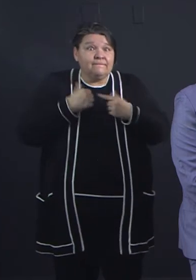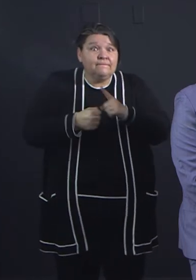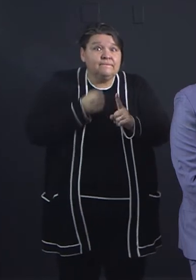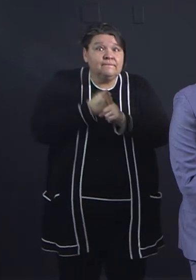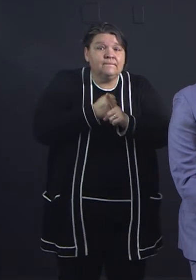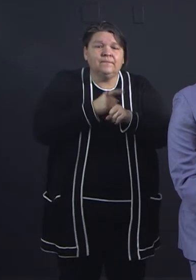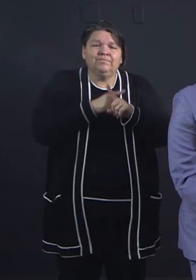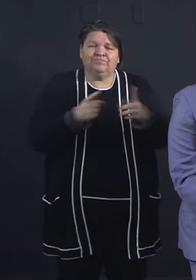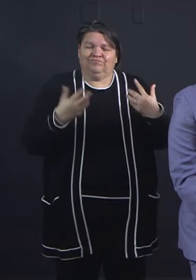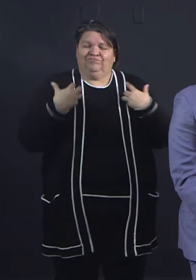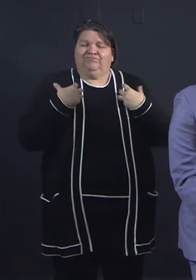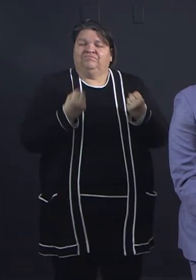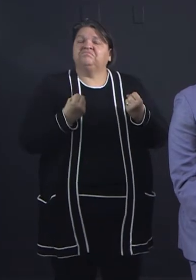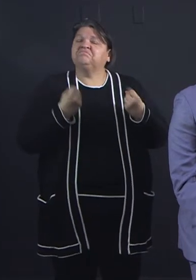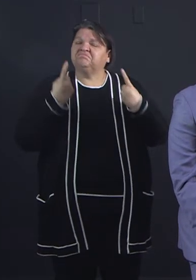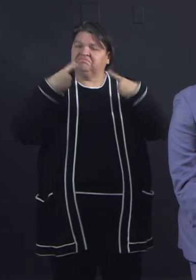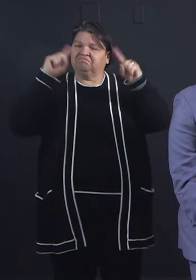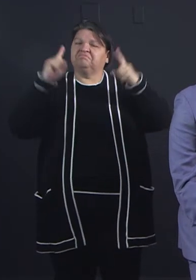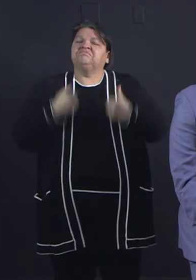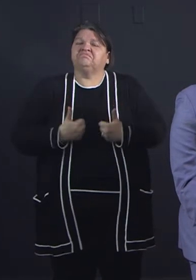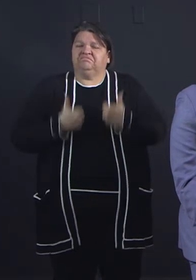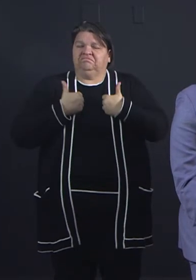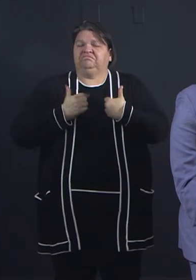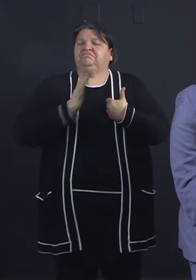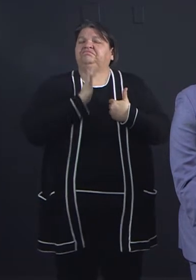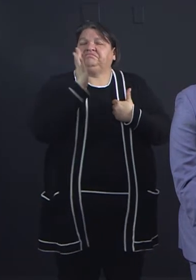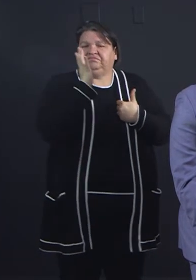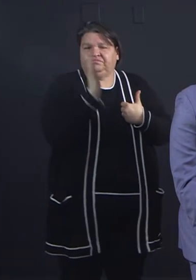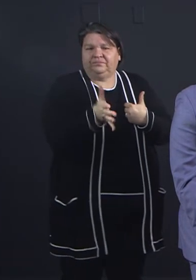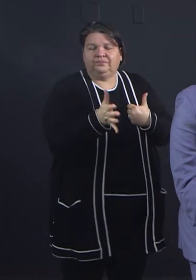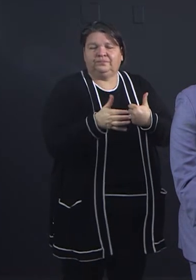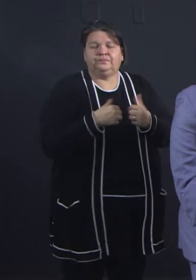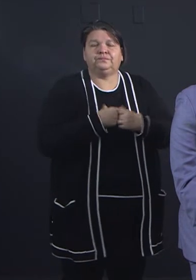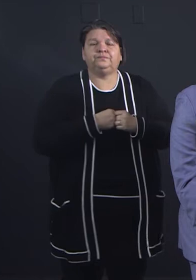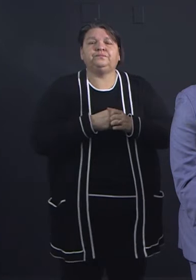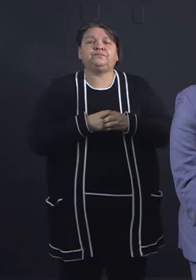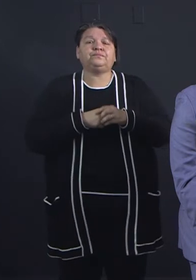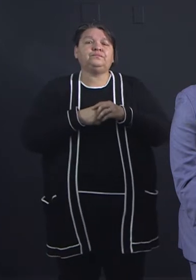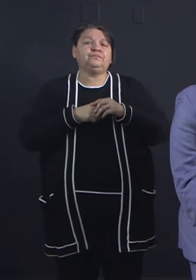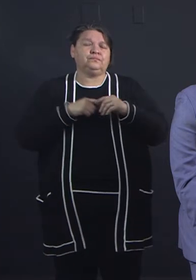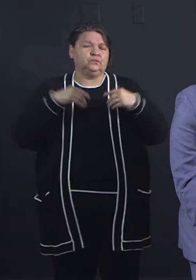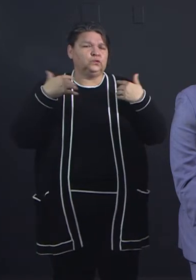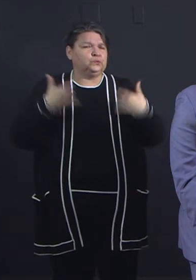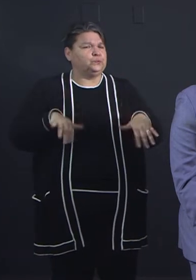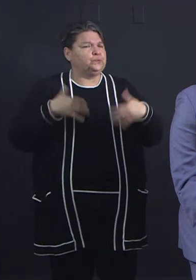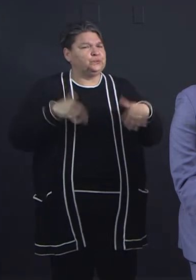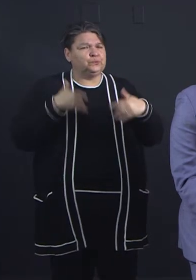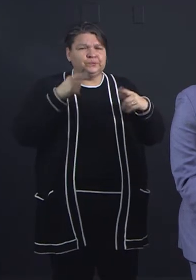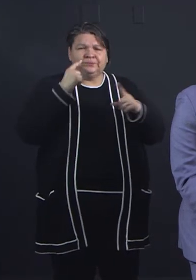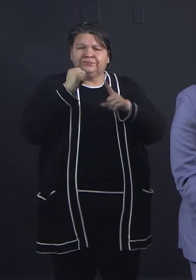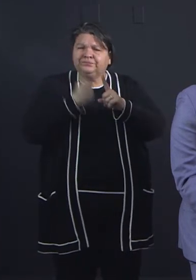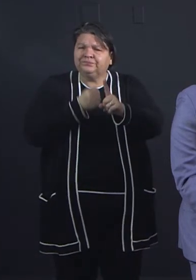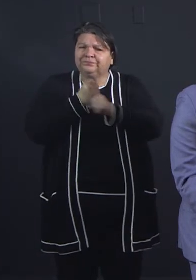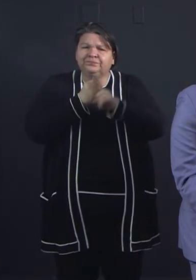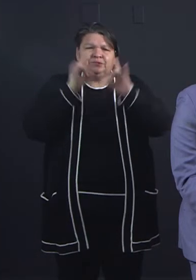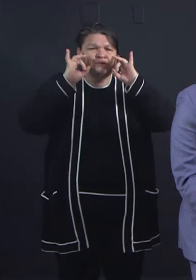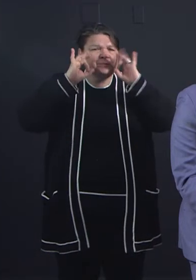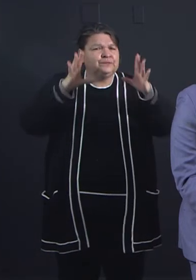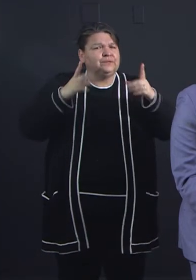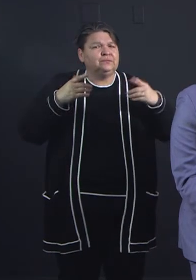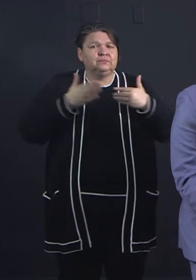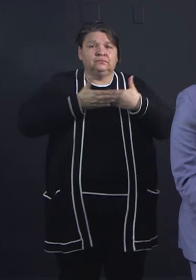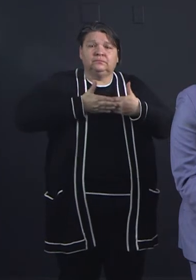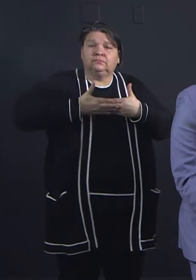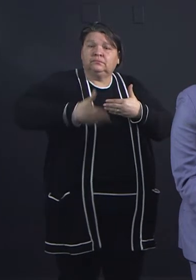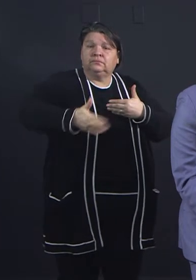harsh reality of the situation with this pandemic. And I'm afraid the news may not get any easier. But if we all